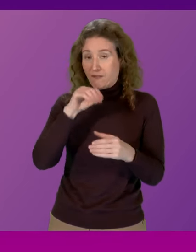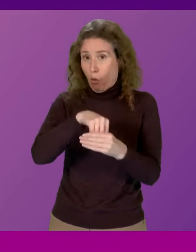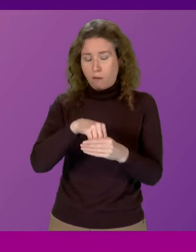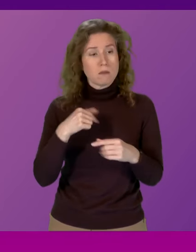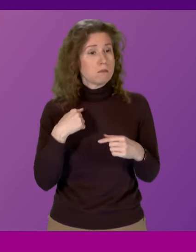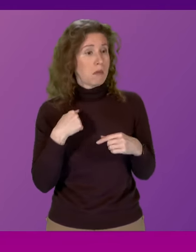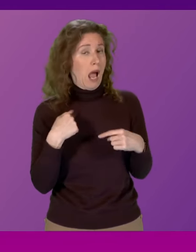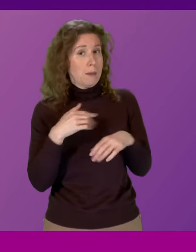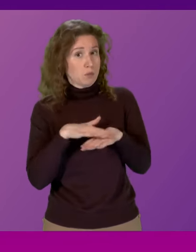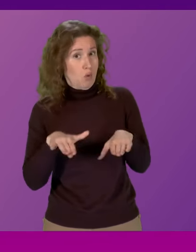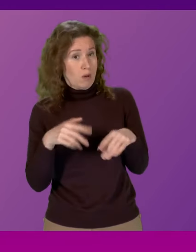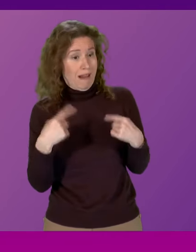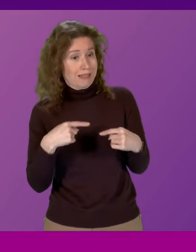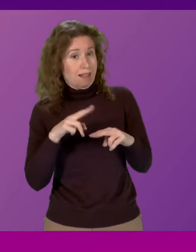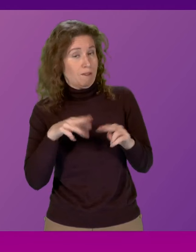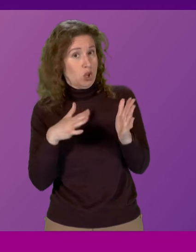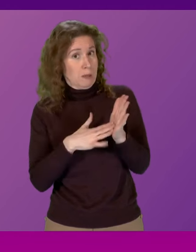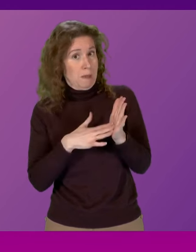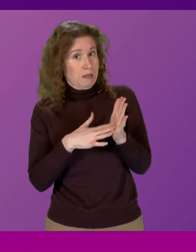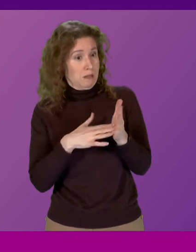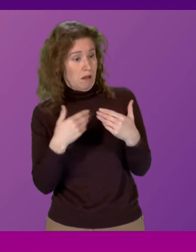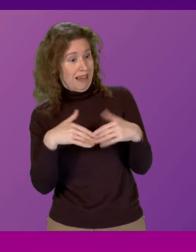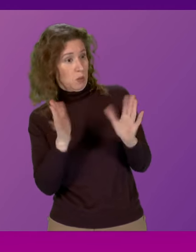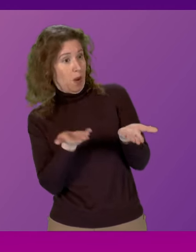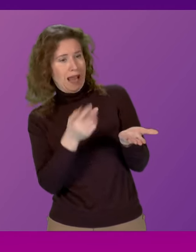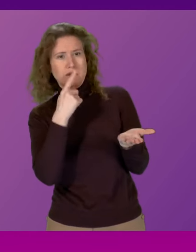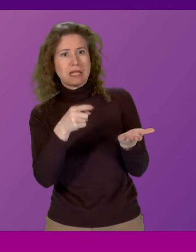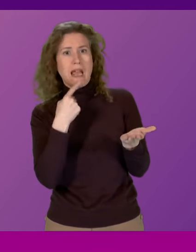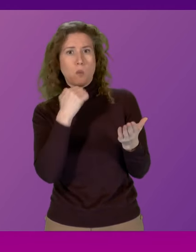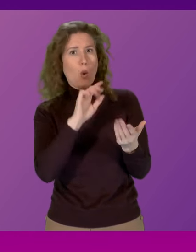I have no intention of letting the First Minister off with that argument.